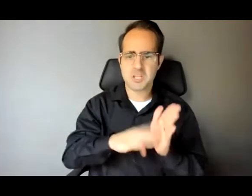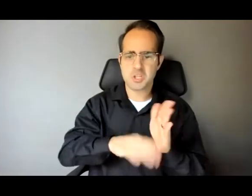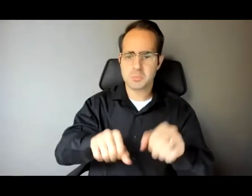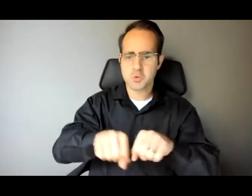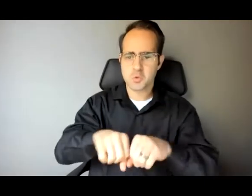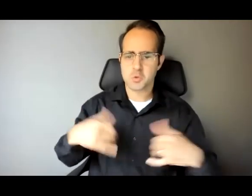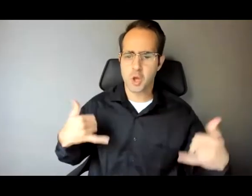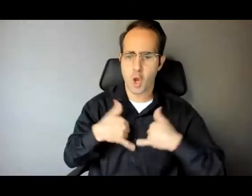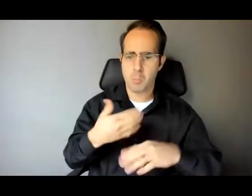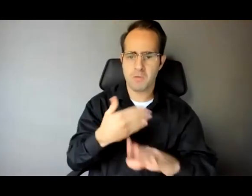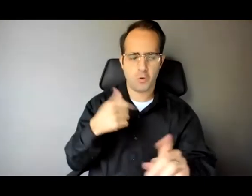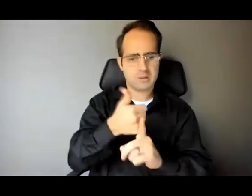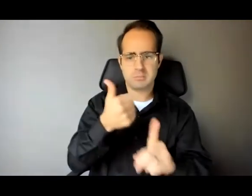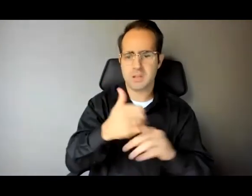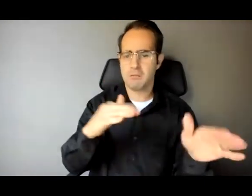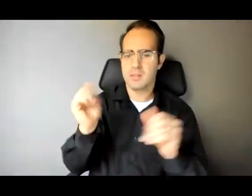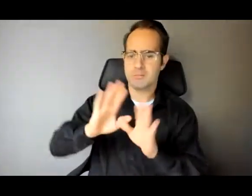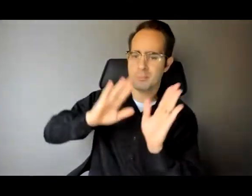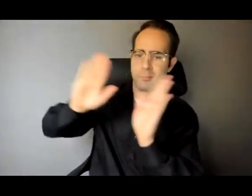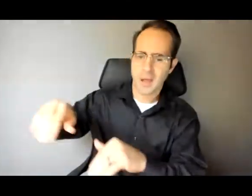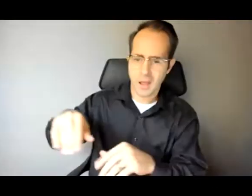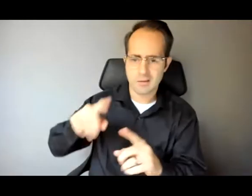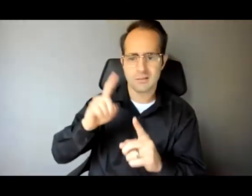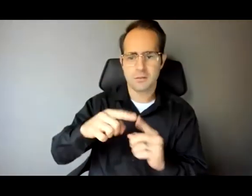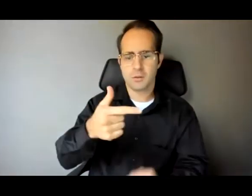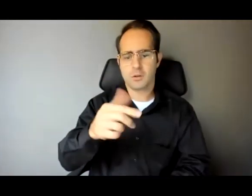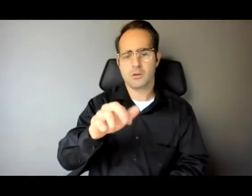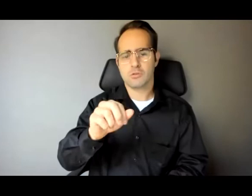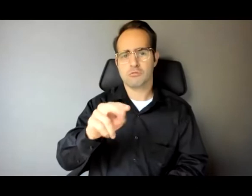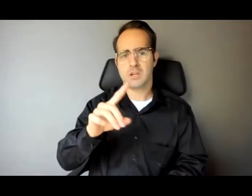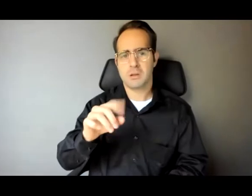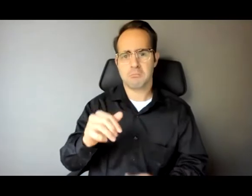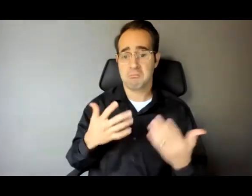departed back to Grenada. Beyond that, was a ghost.